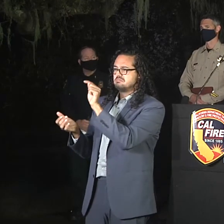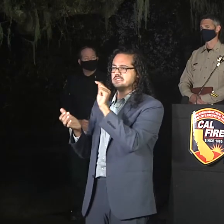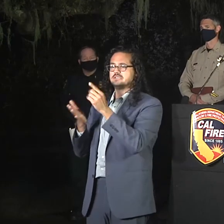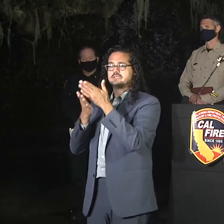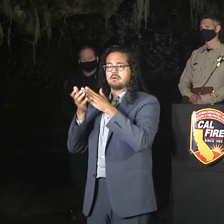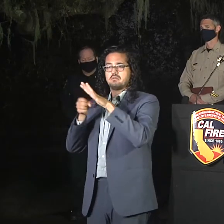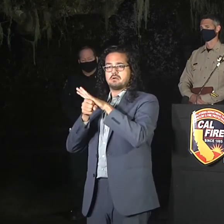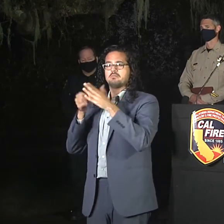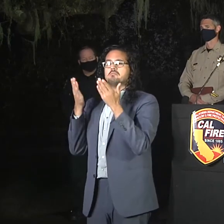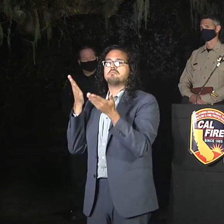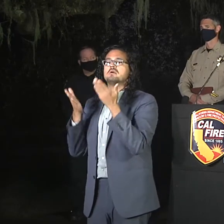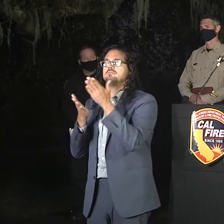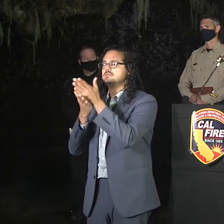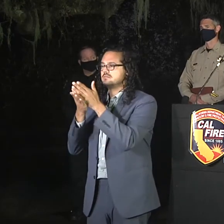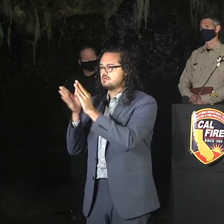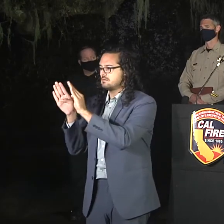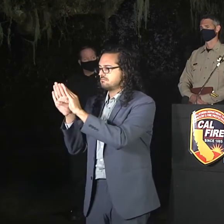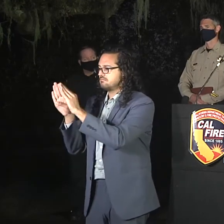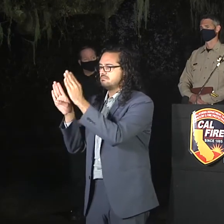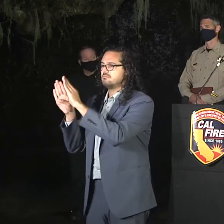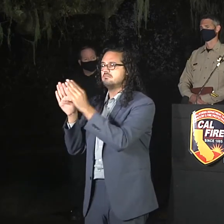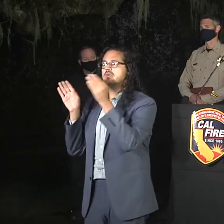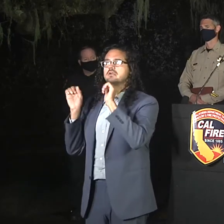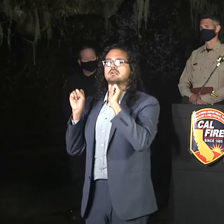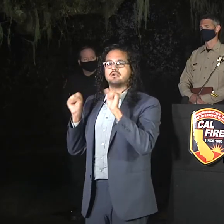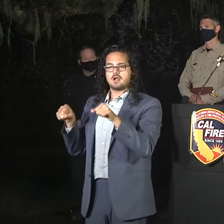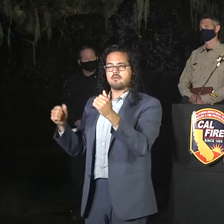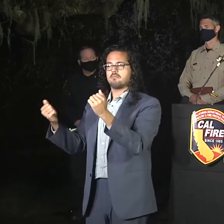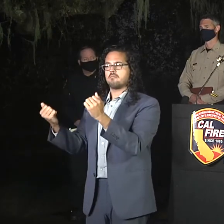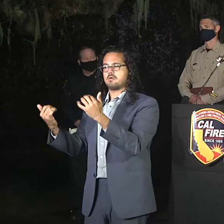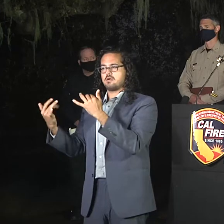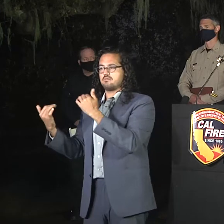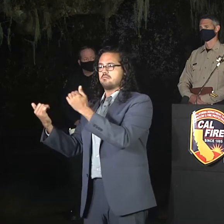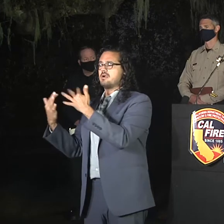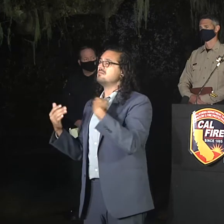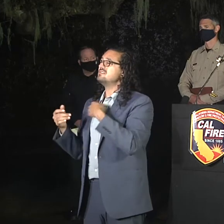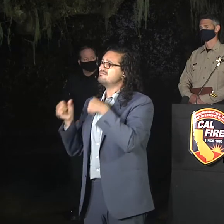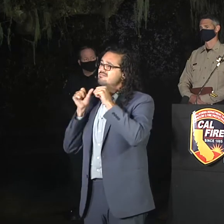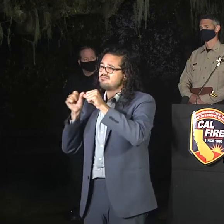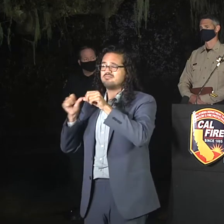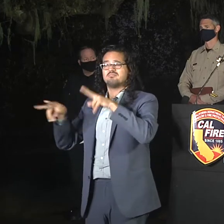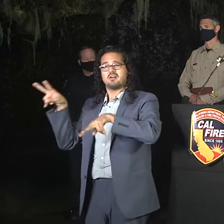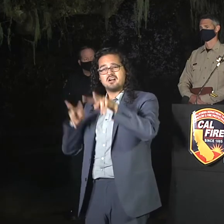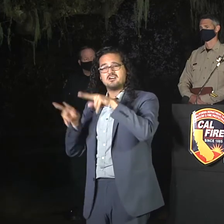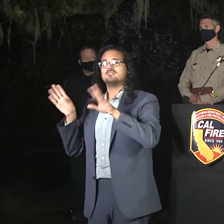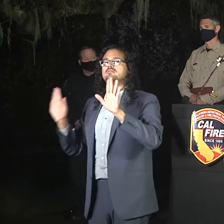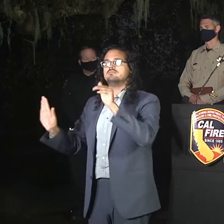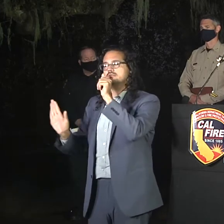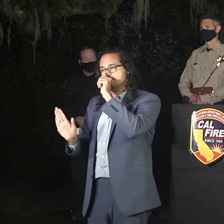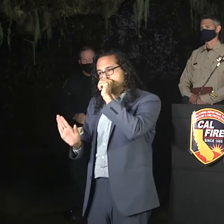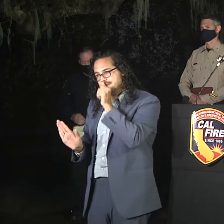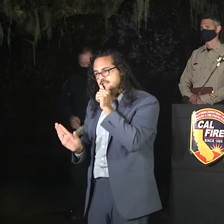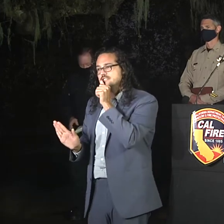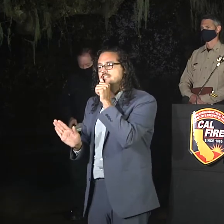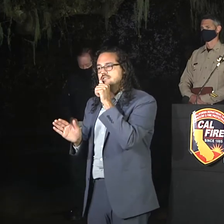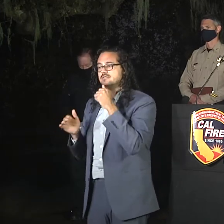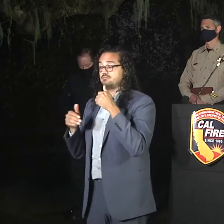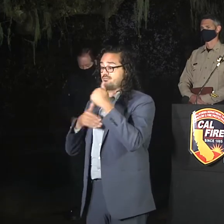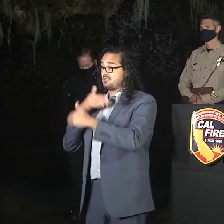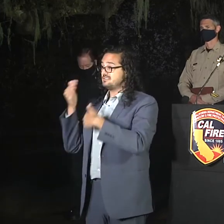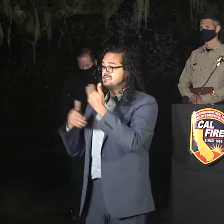and moving them to evacuation warnings. So please be patient. It's a process. We're going to work through it.